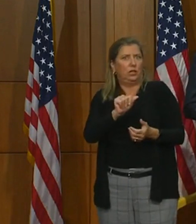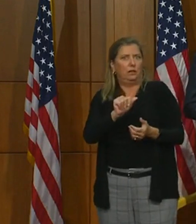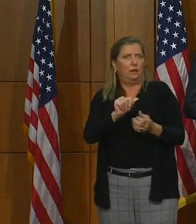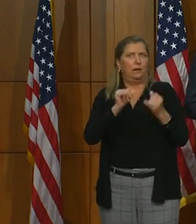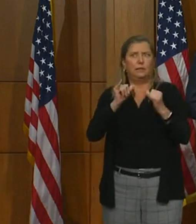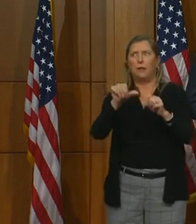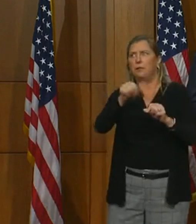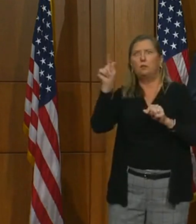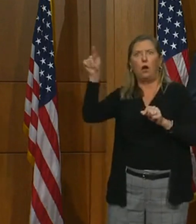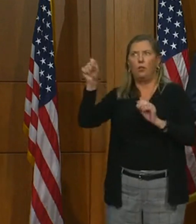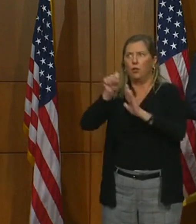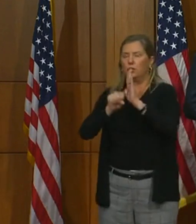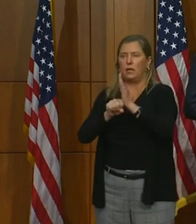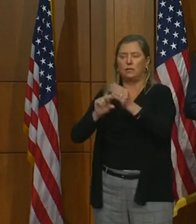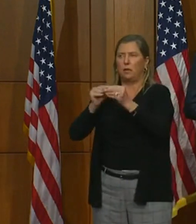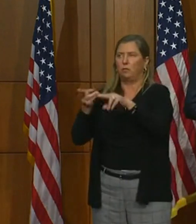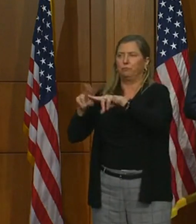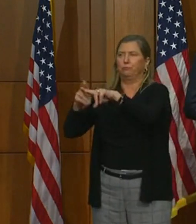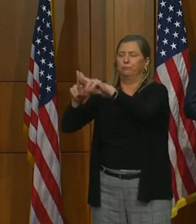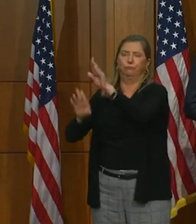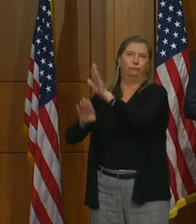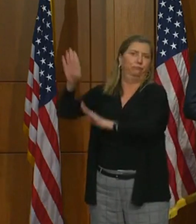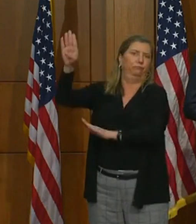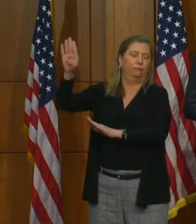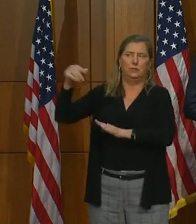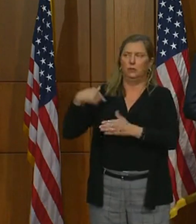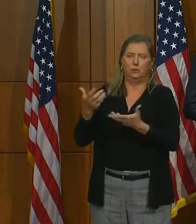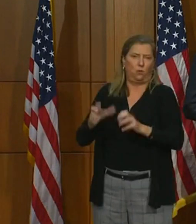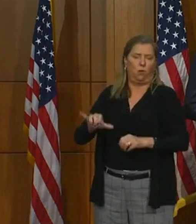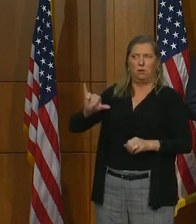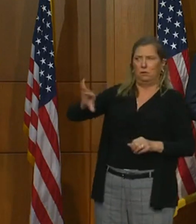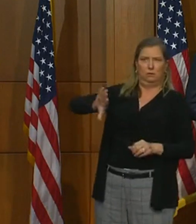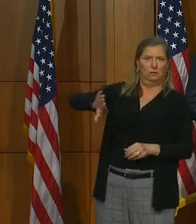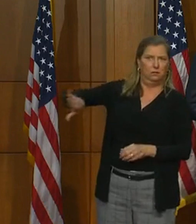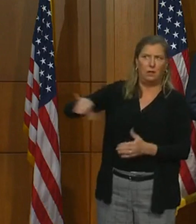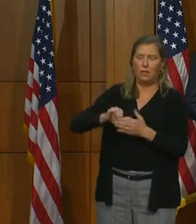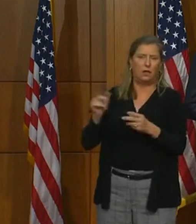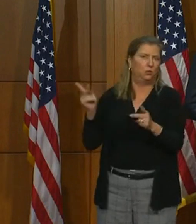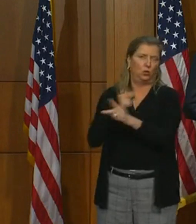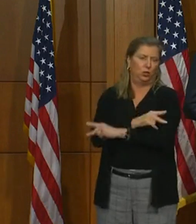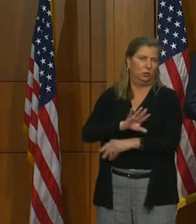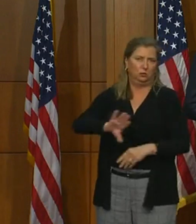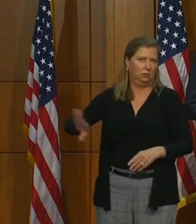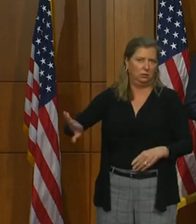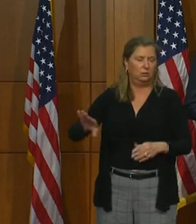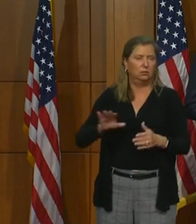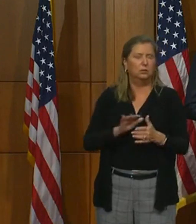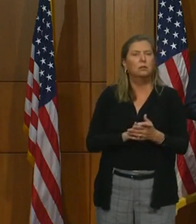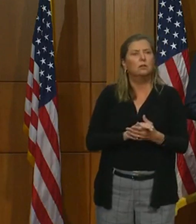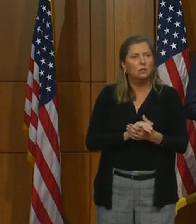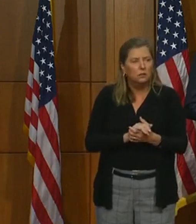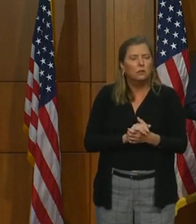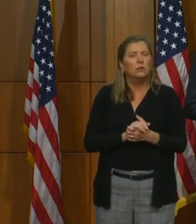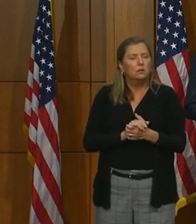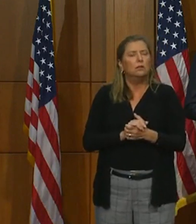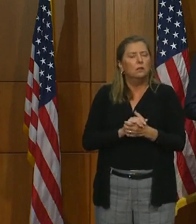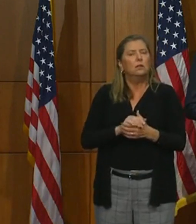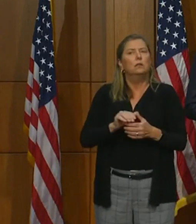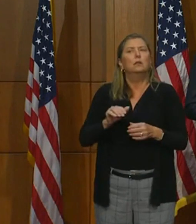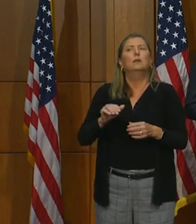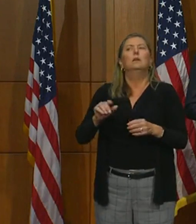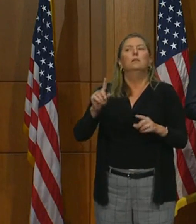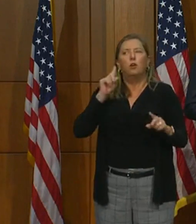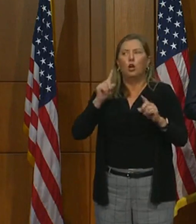position of several other states that are seeing sharp increases. That's the worst thing that can happen. We have had some comments about